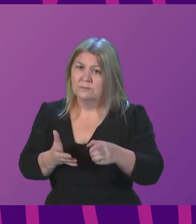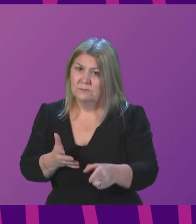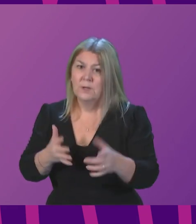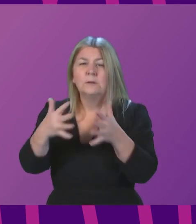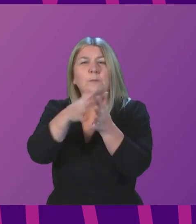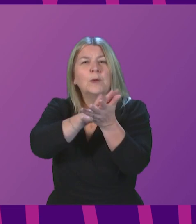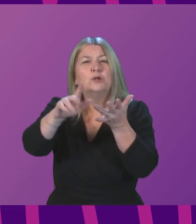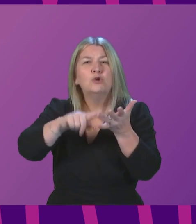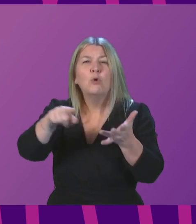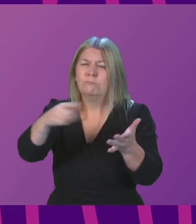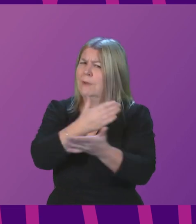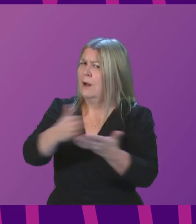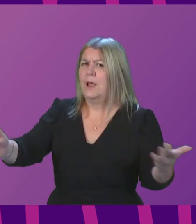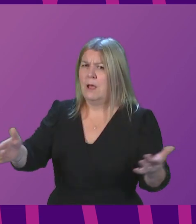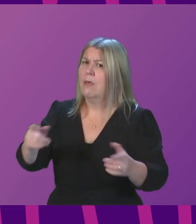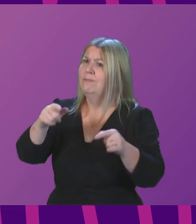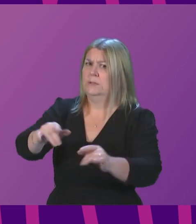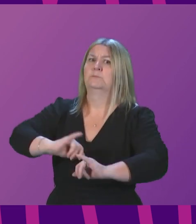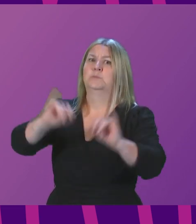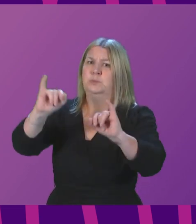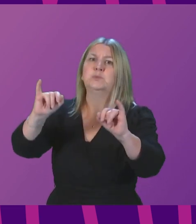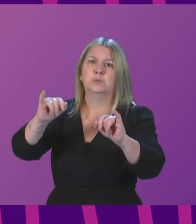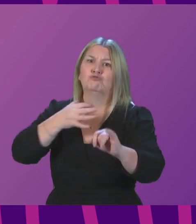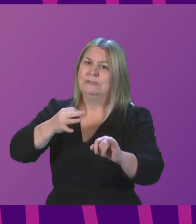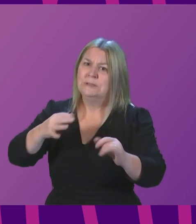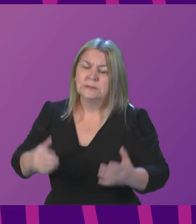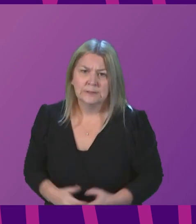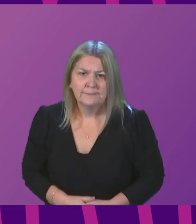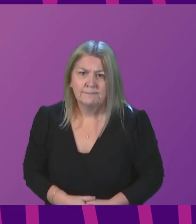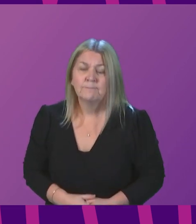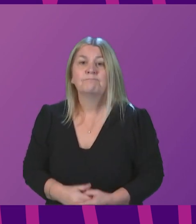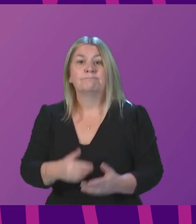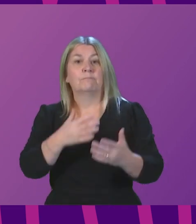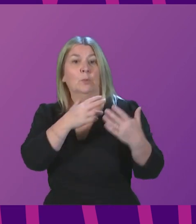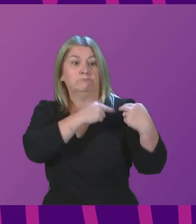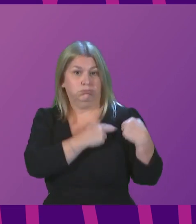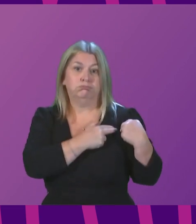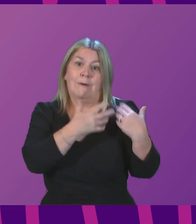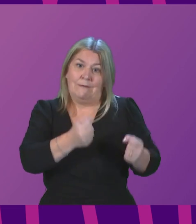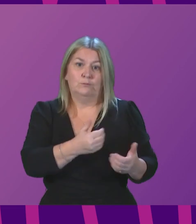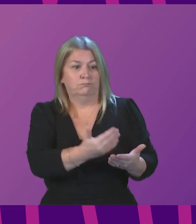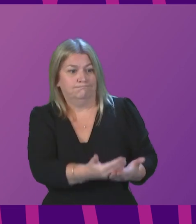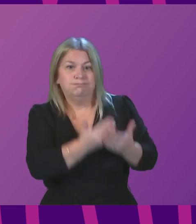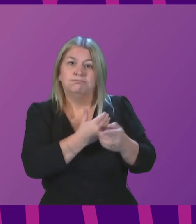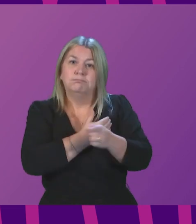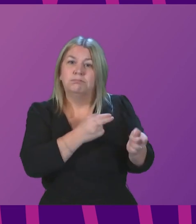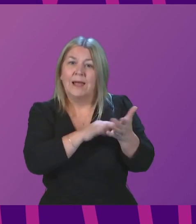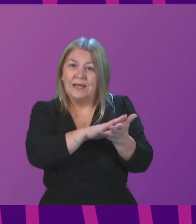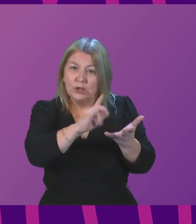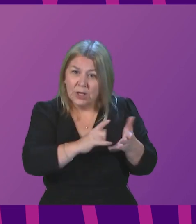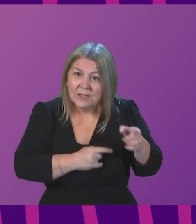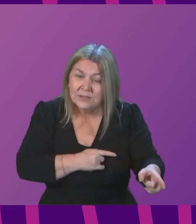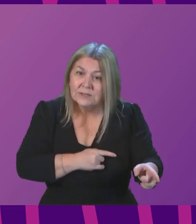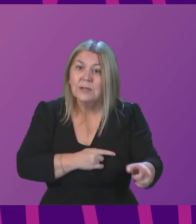clearer about that. Once again, the duty to protect the NHS, lives and livelihoods must be